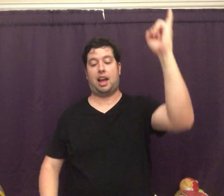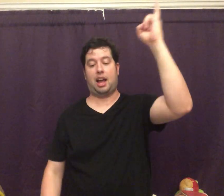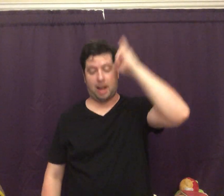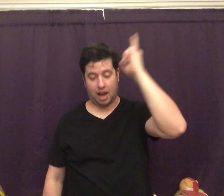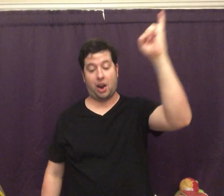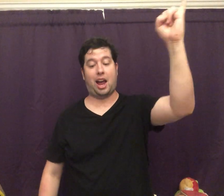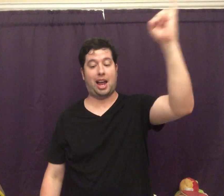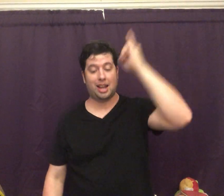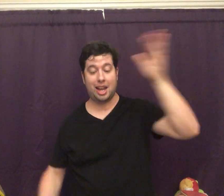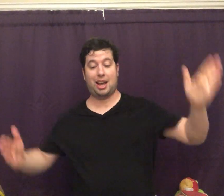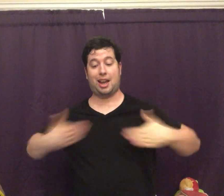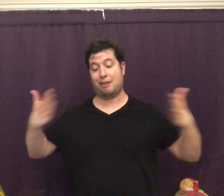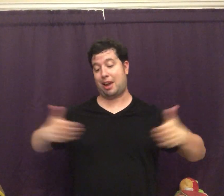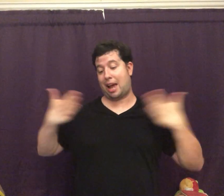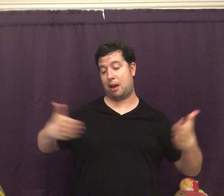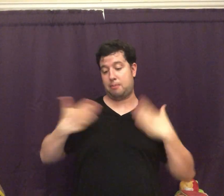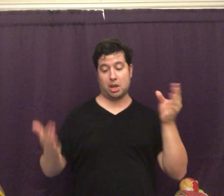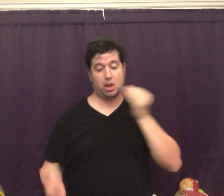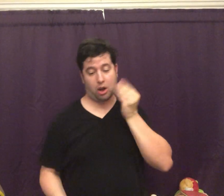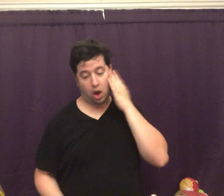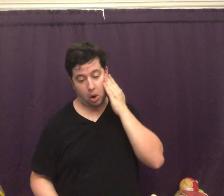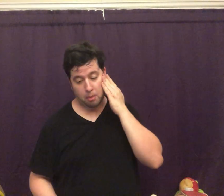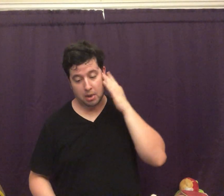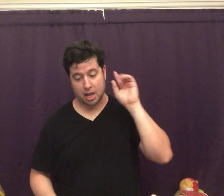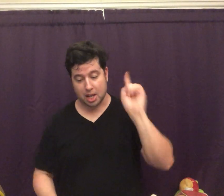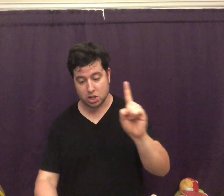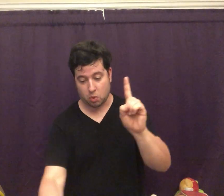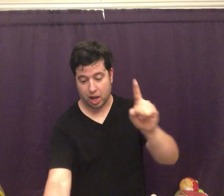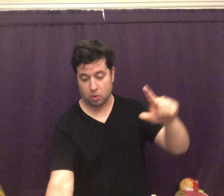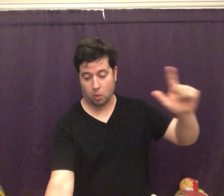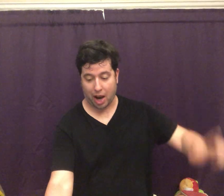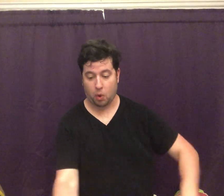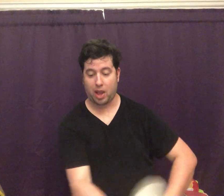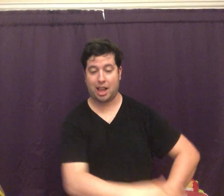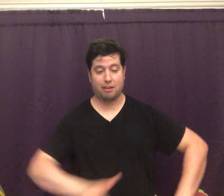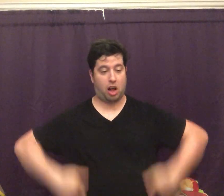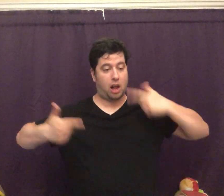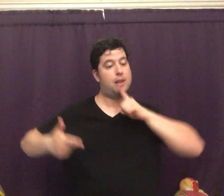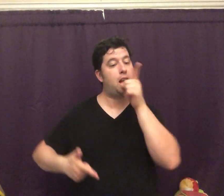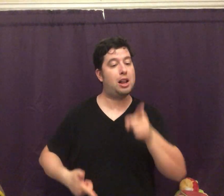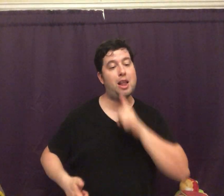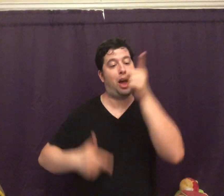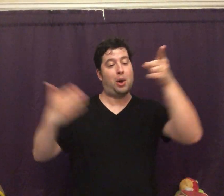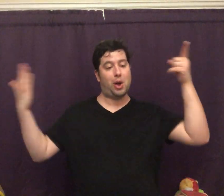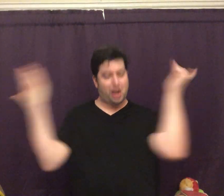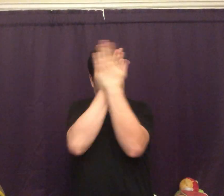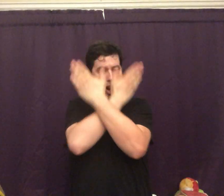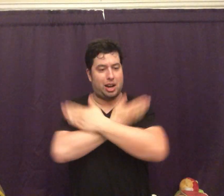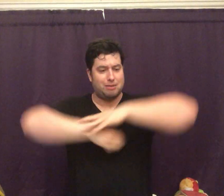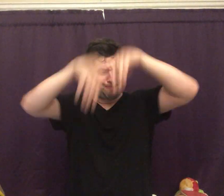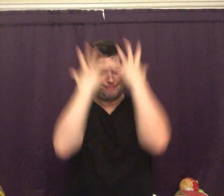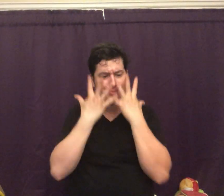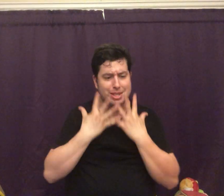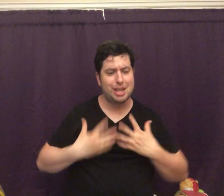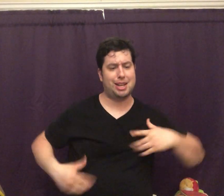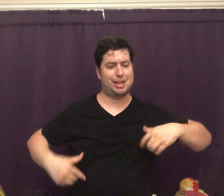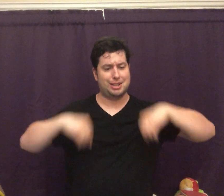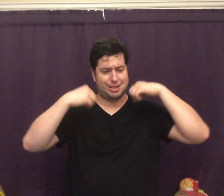Our idea of a happy home is one where we live all alone. Darn depressing. This